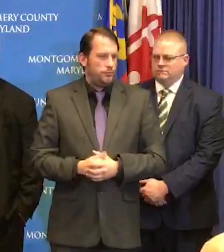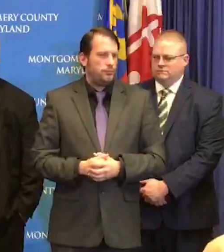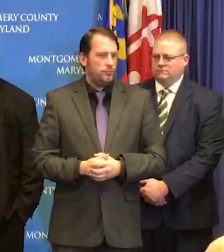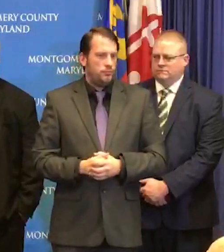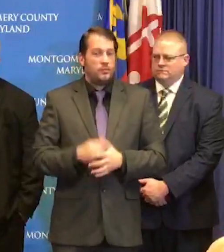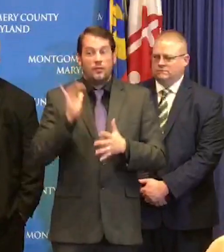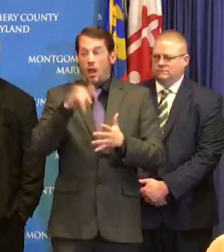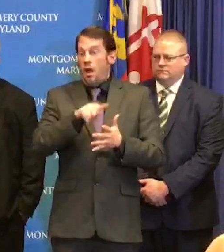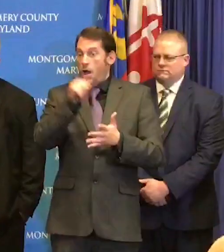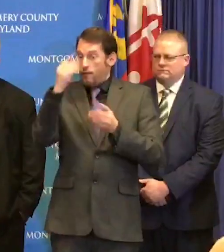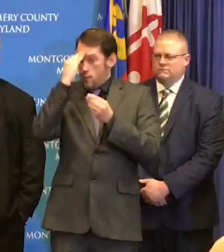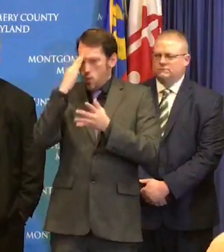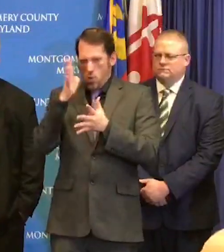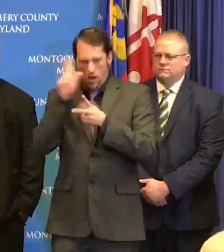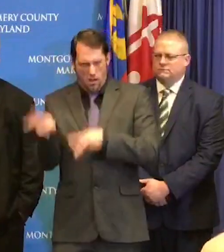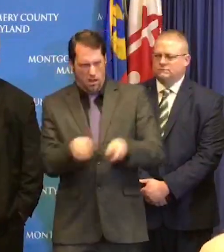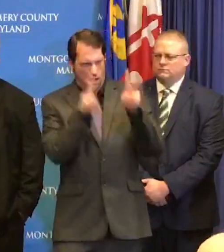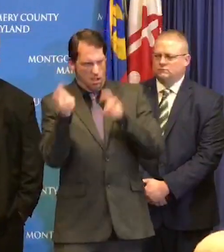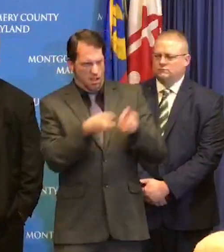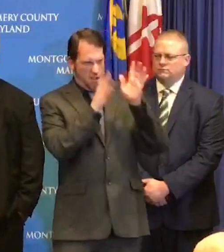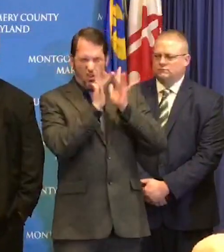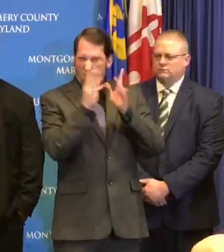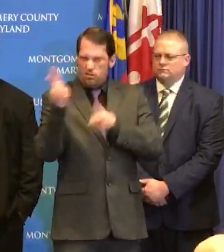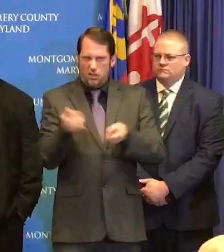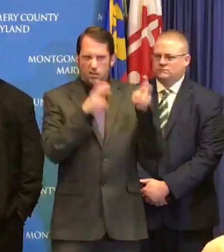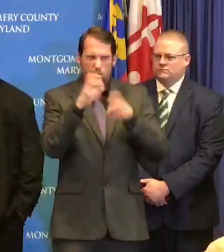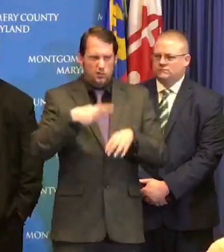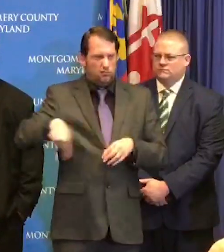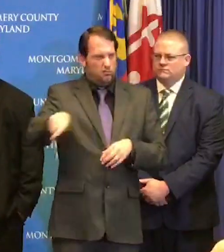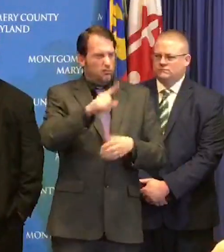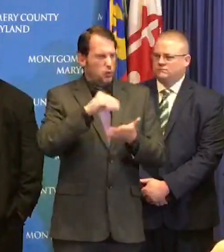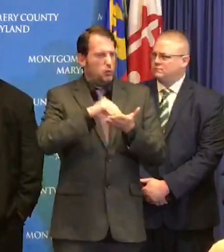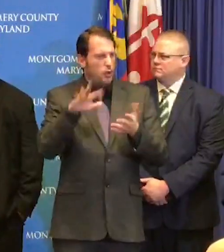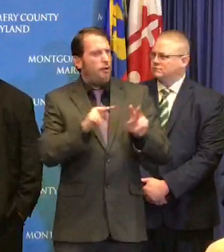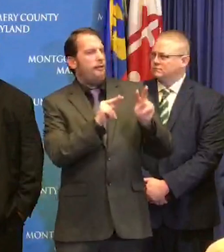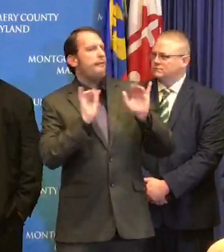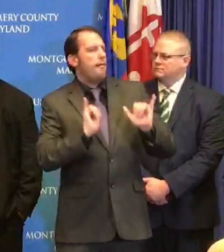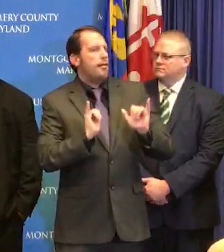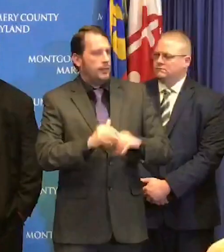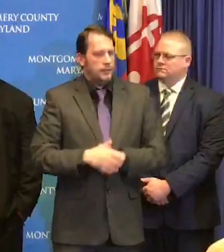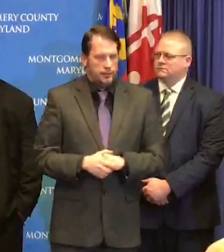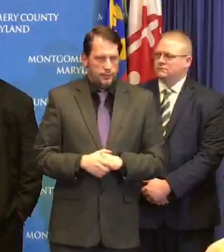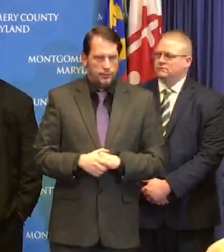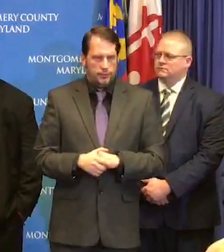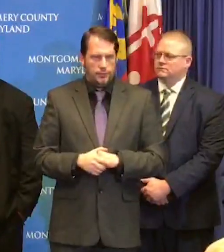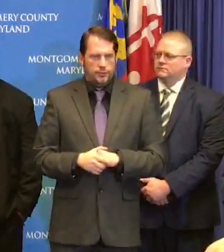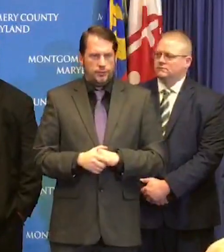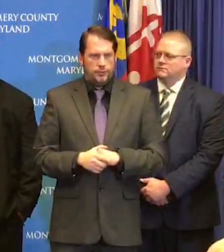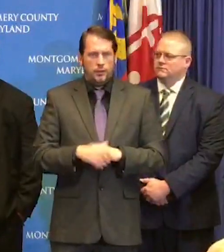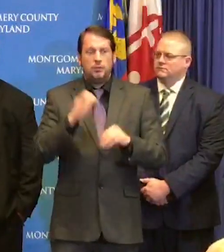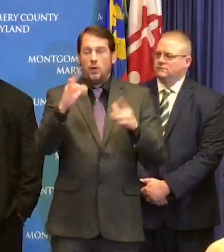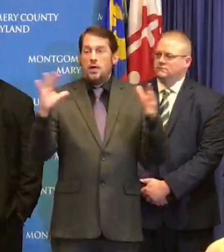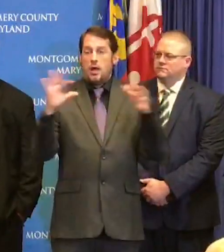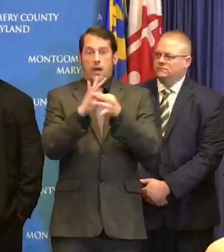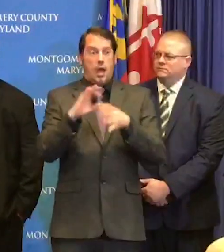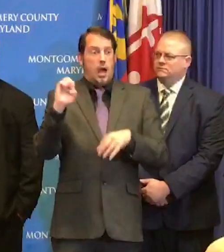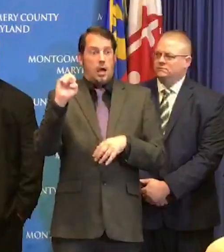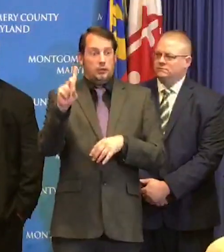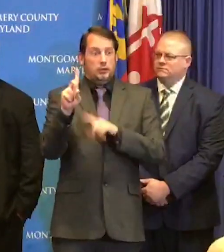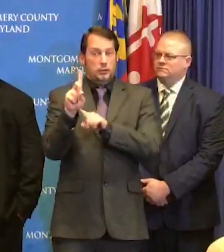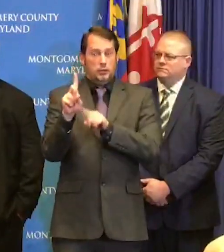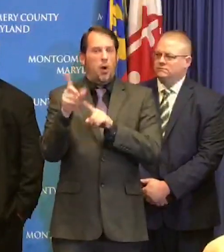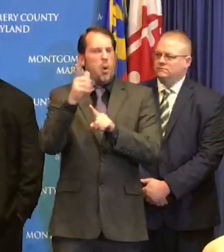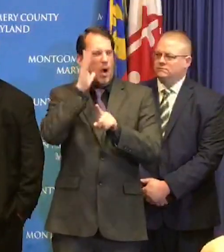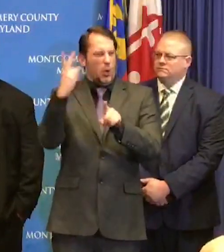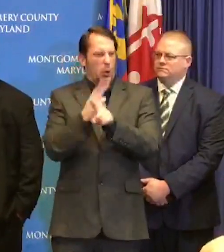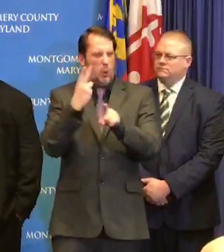of our families are familiar with and we'll also make sure we are posting things on social media and we will also make sure all of this information is provided in multiple languages so that